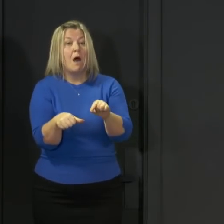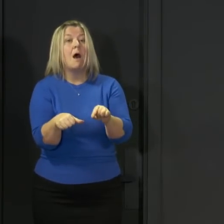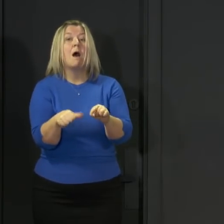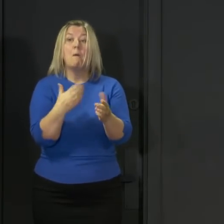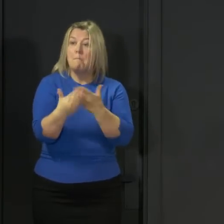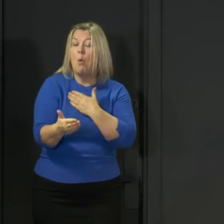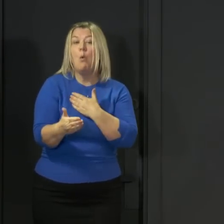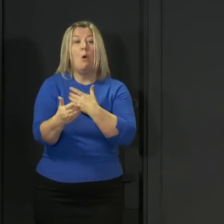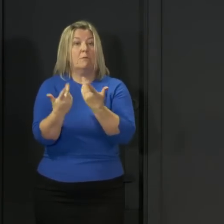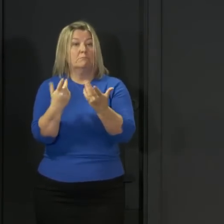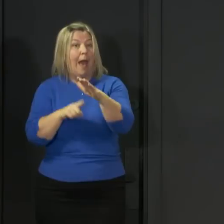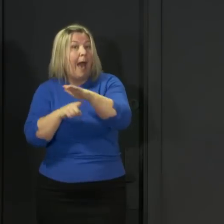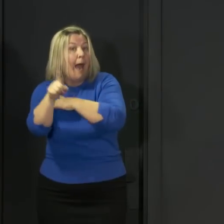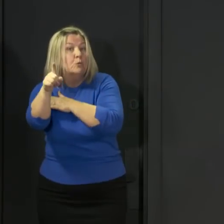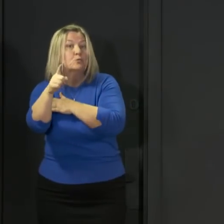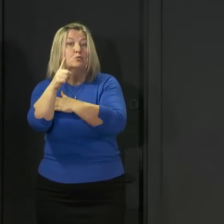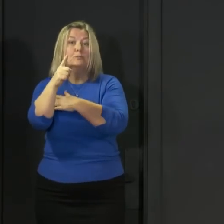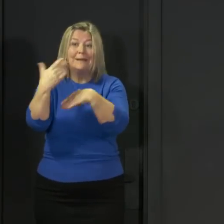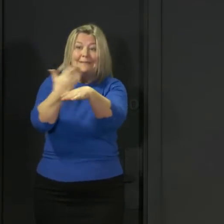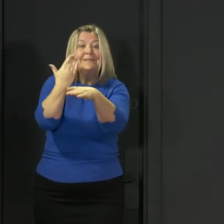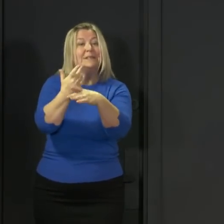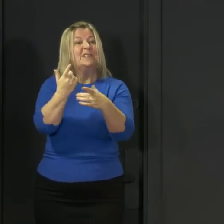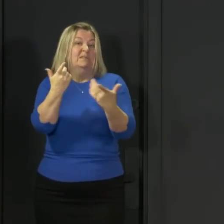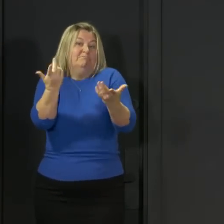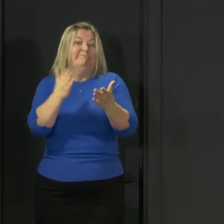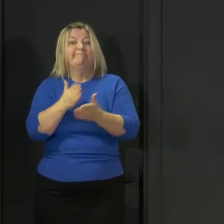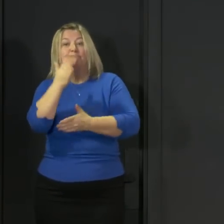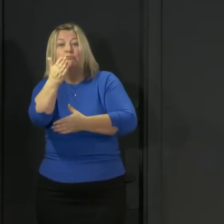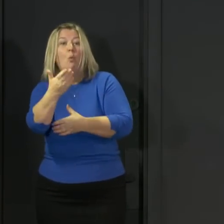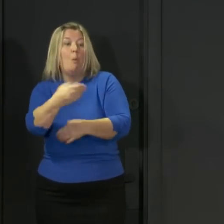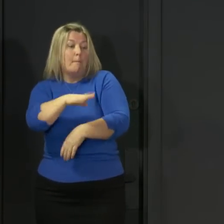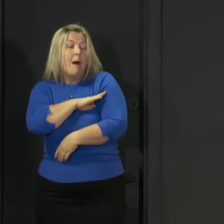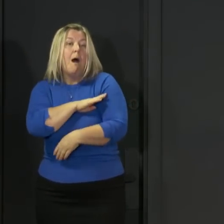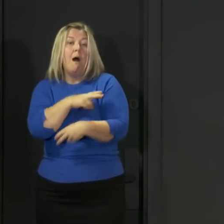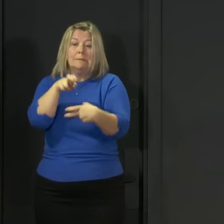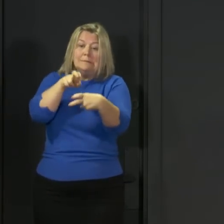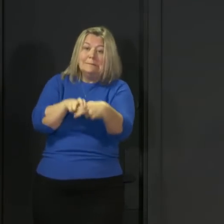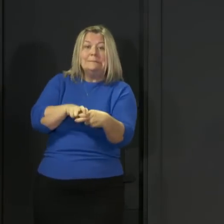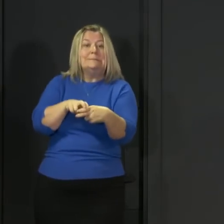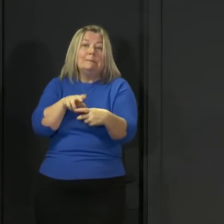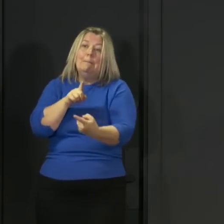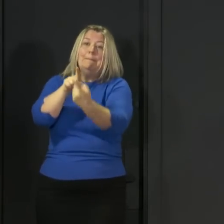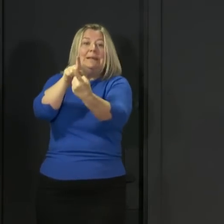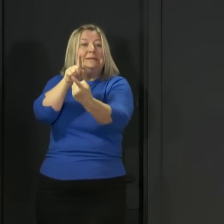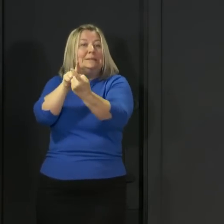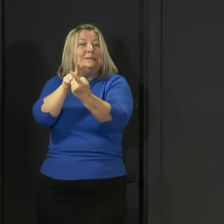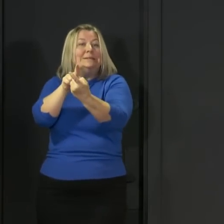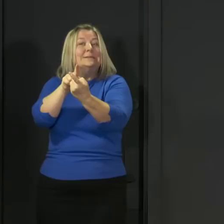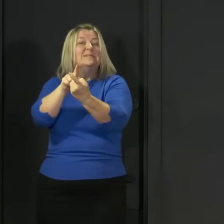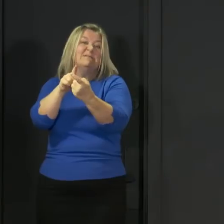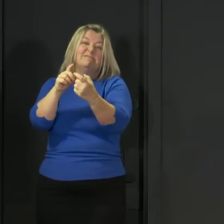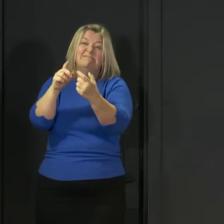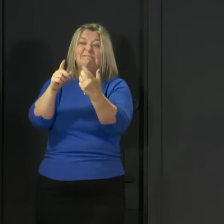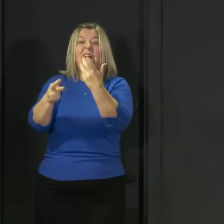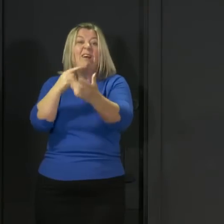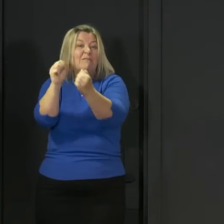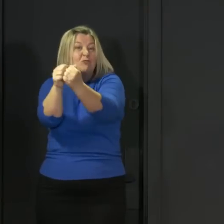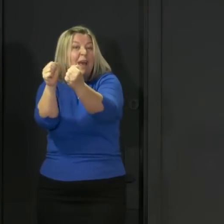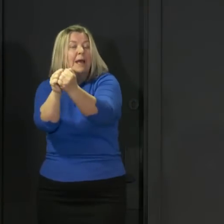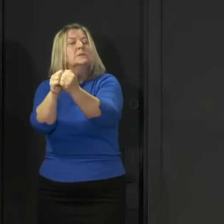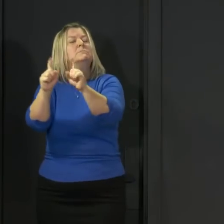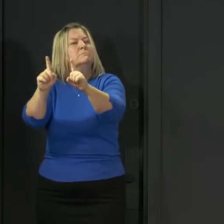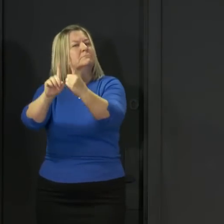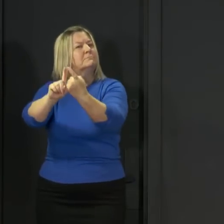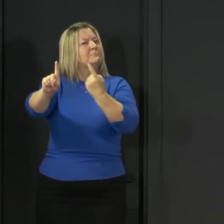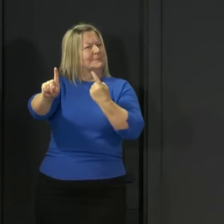outdoor activity, such as being able to sit in the park, meet up outdoors with someone from another household, as long as you stay socially distanced,